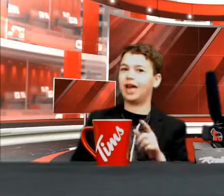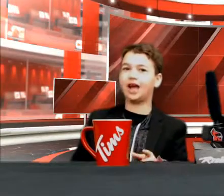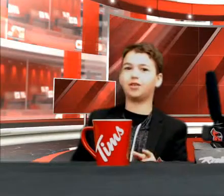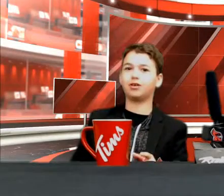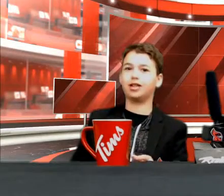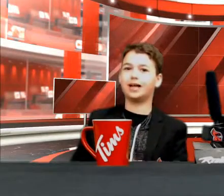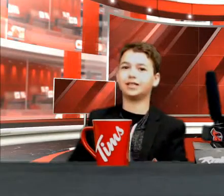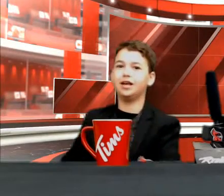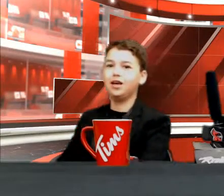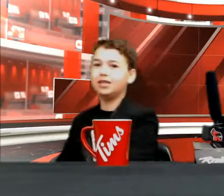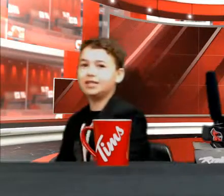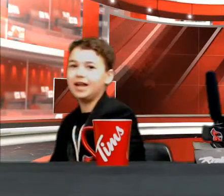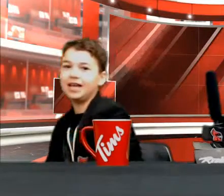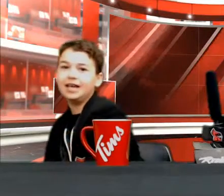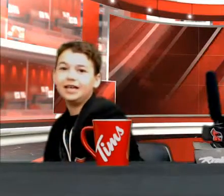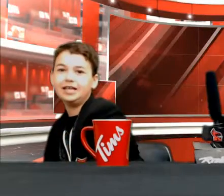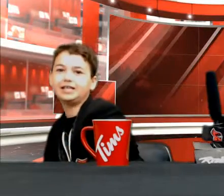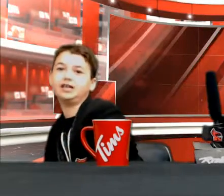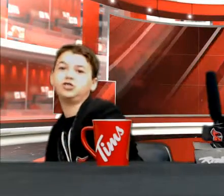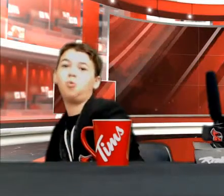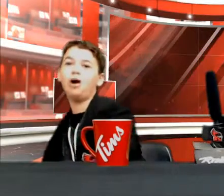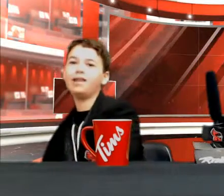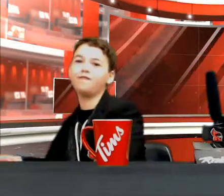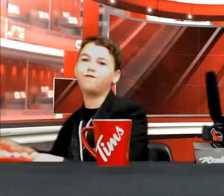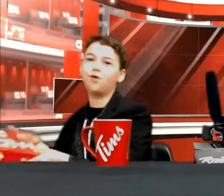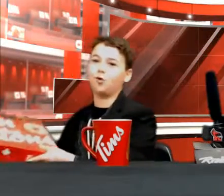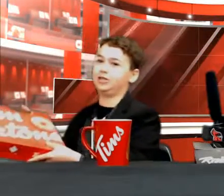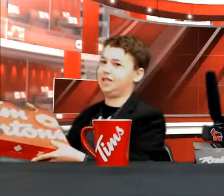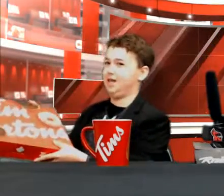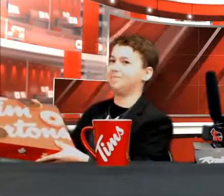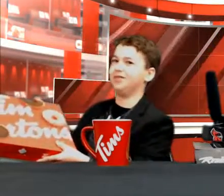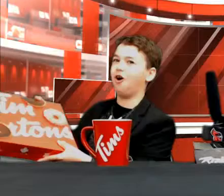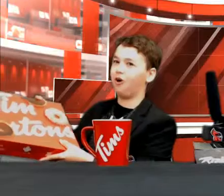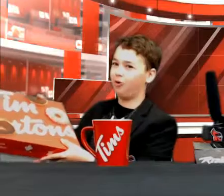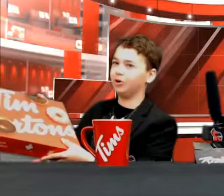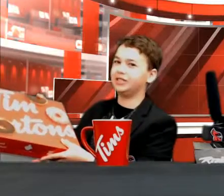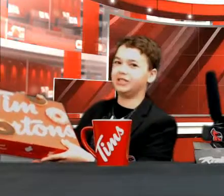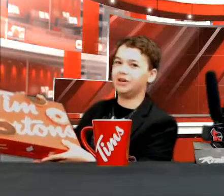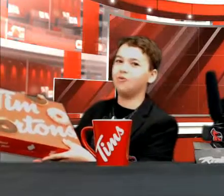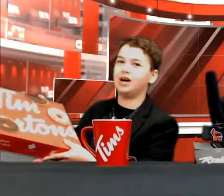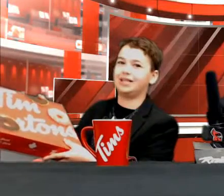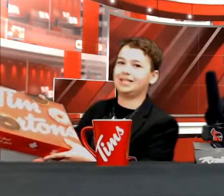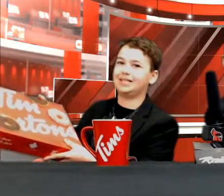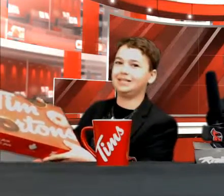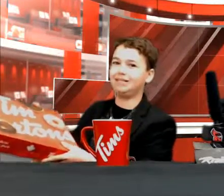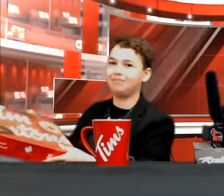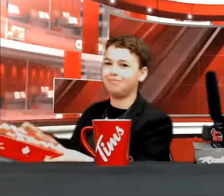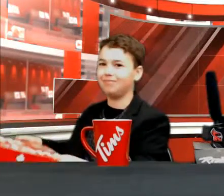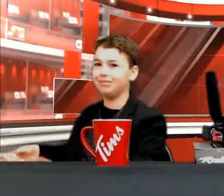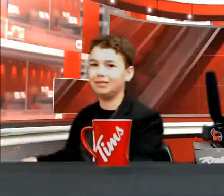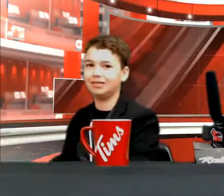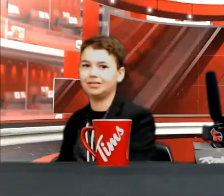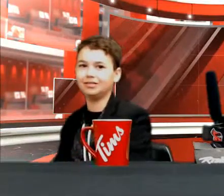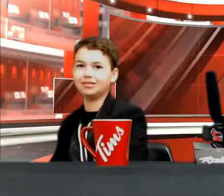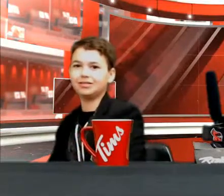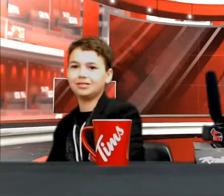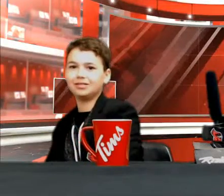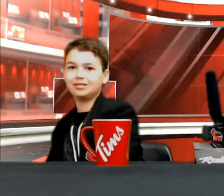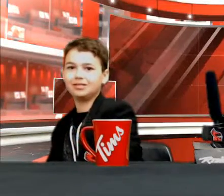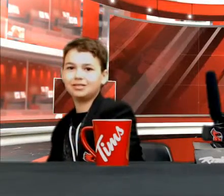accurate class today is 24 Tim Horton's Donuts! Here is your